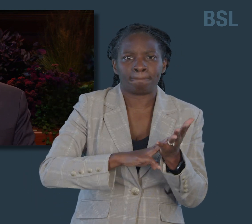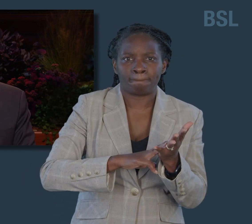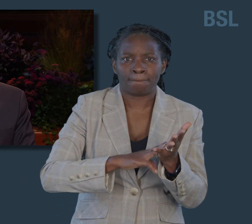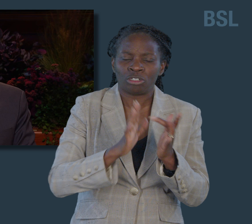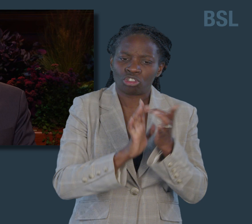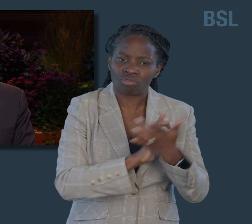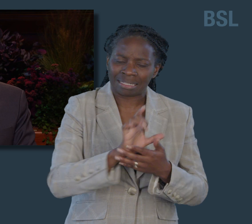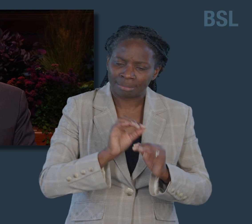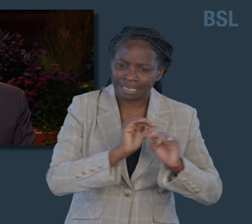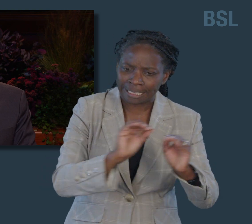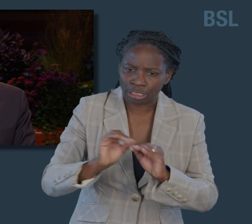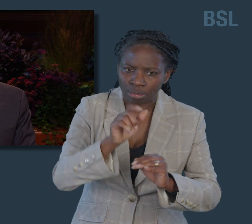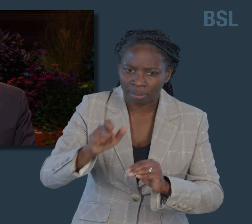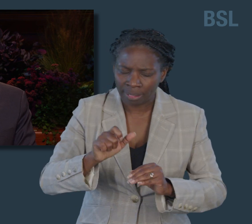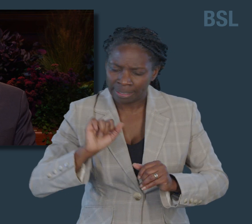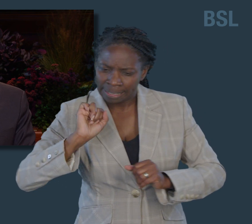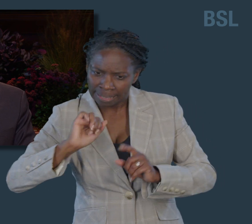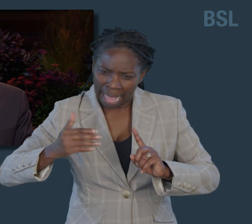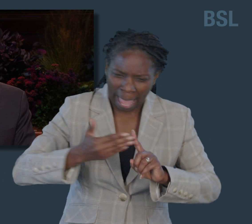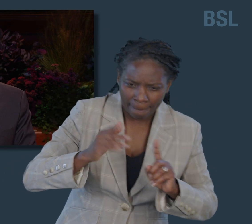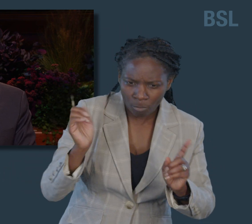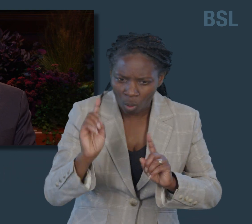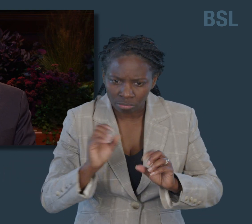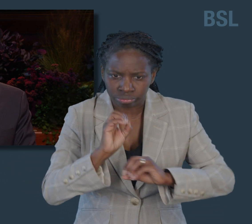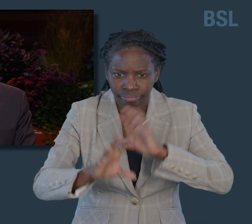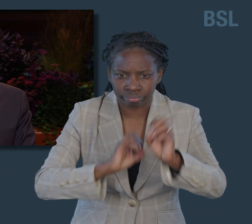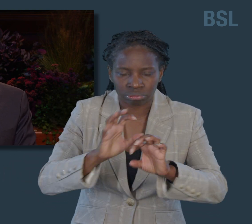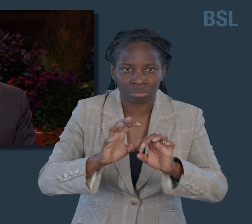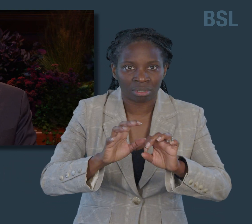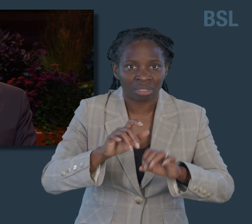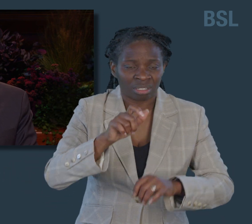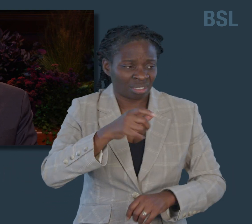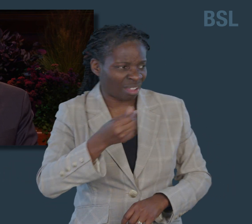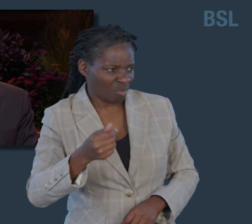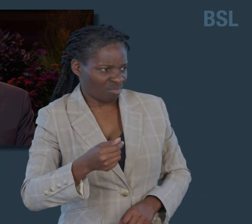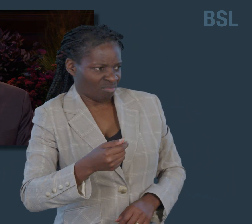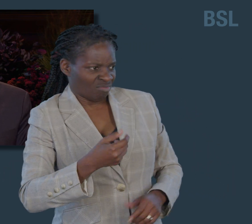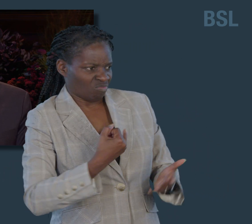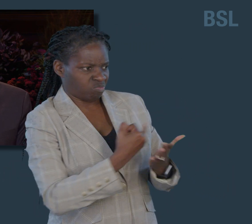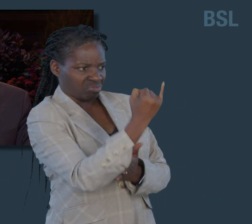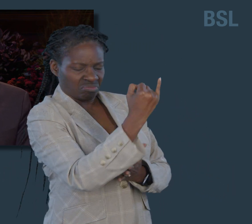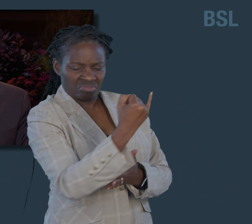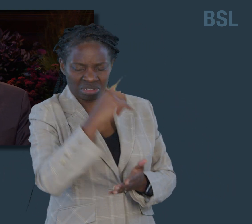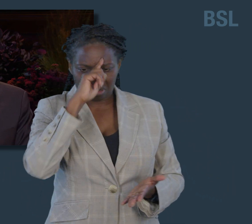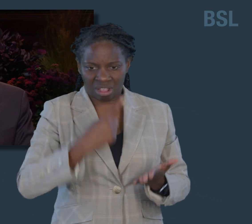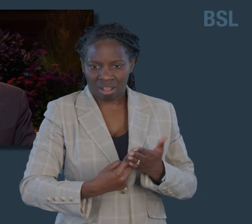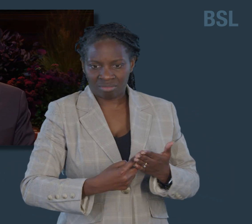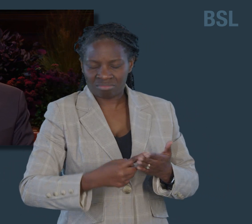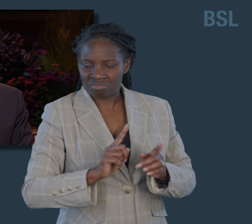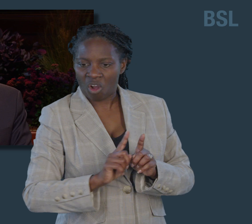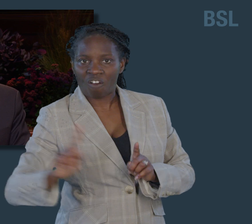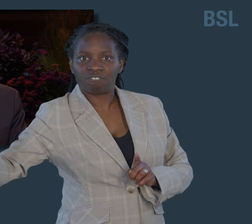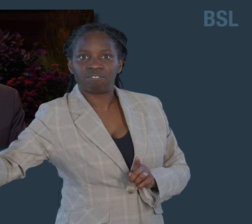hear, leading them to turn their backs and walk no more with Him. Why did they walk away?